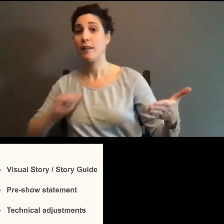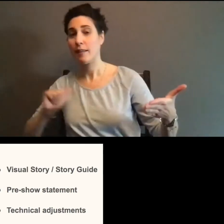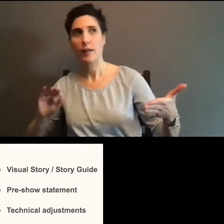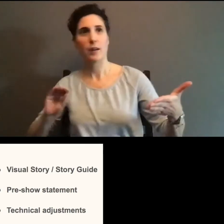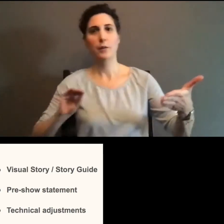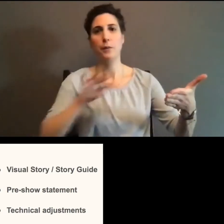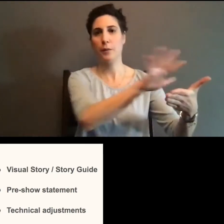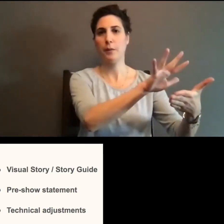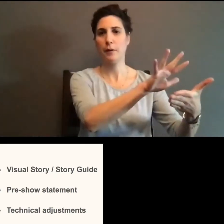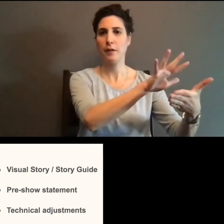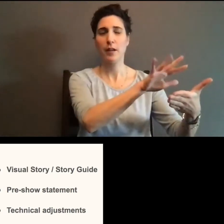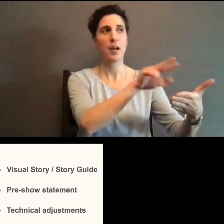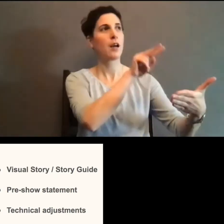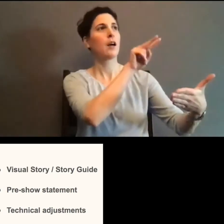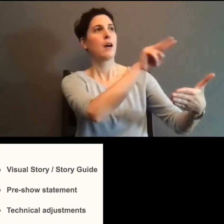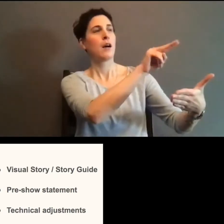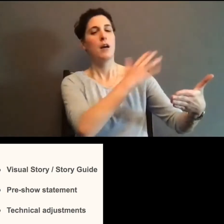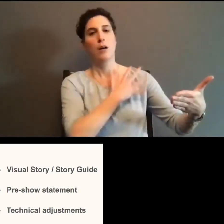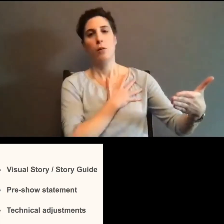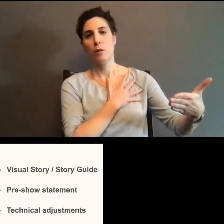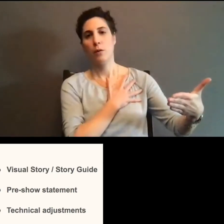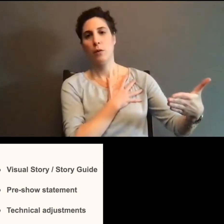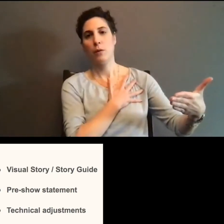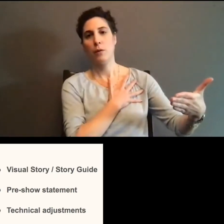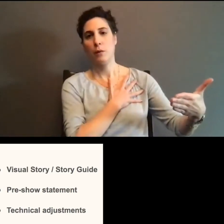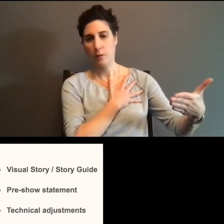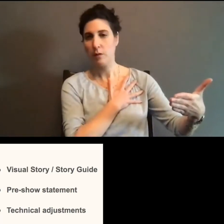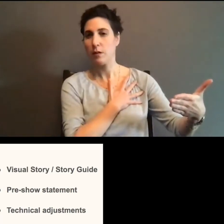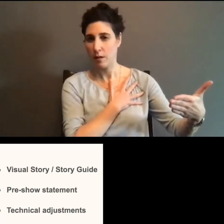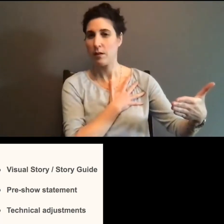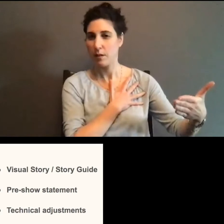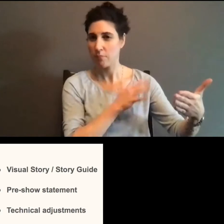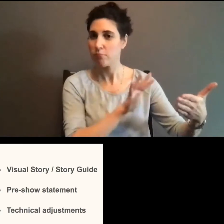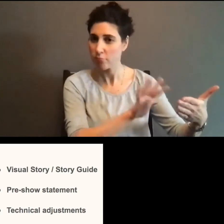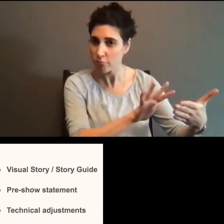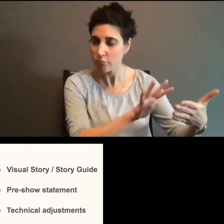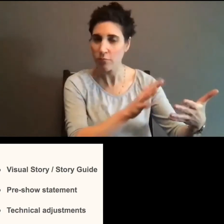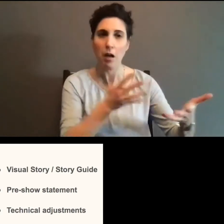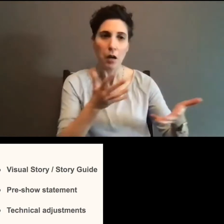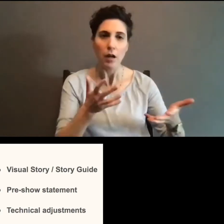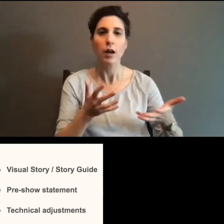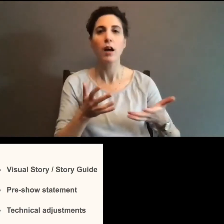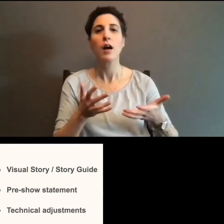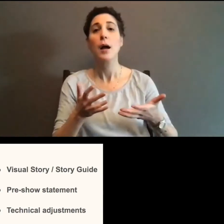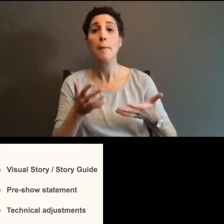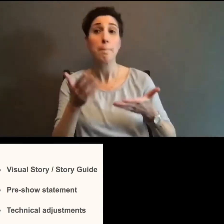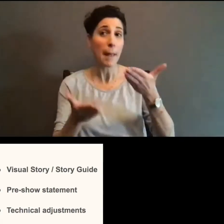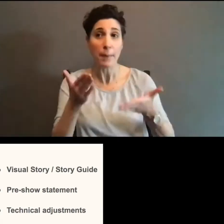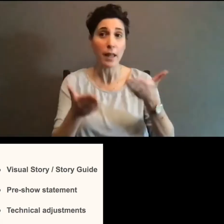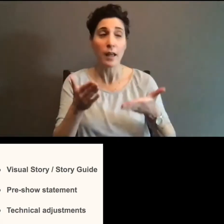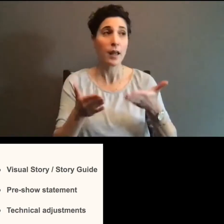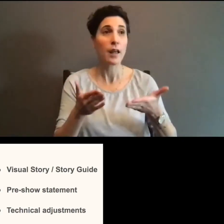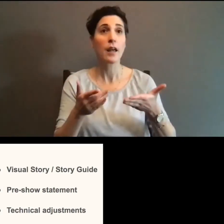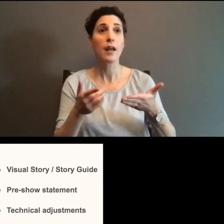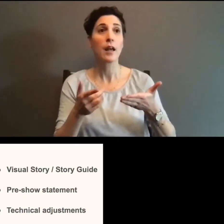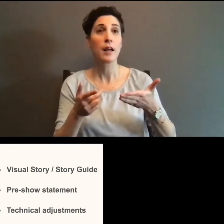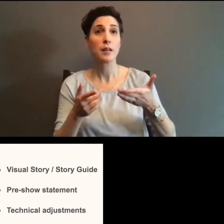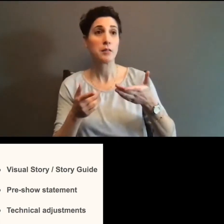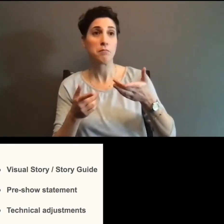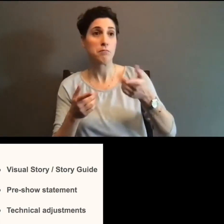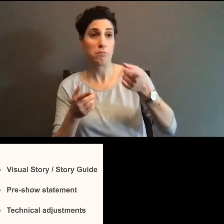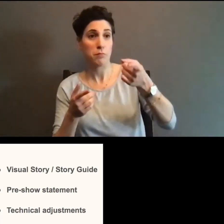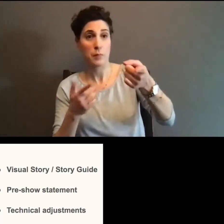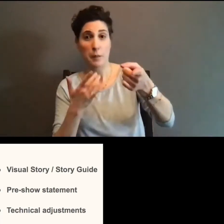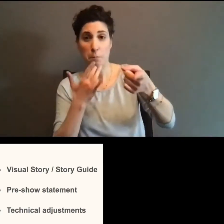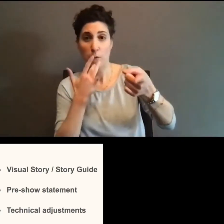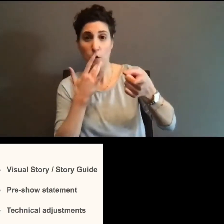peace if they're feeling overwhelmed. Again, with those competing access needs of maybe you're someone who needs things to be really quiet, but you know, this is a space where people